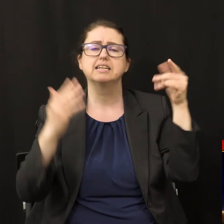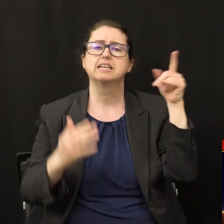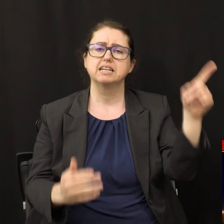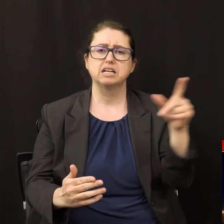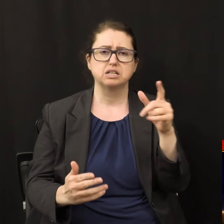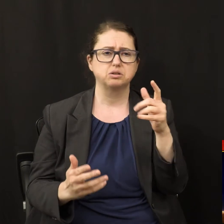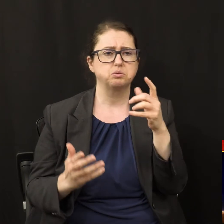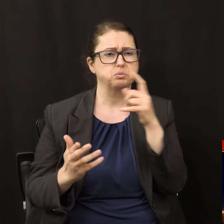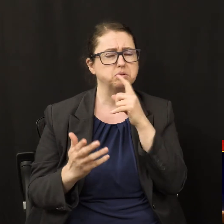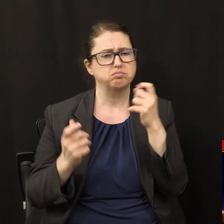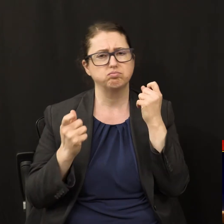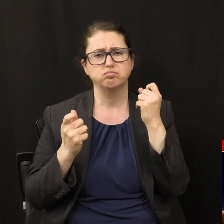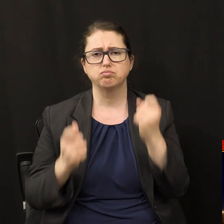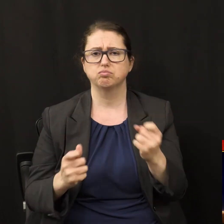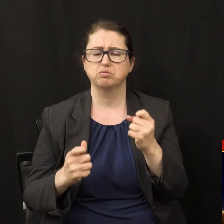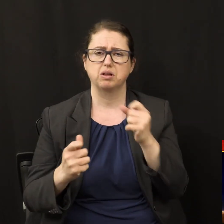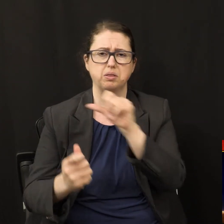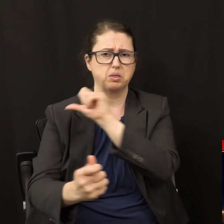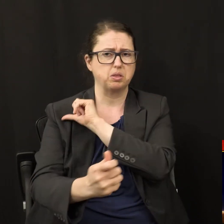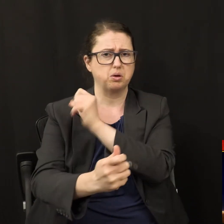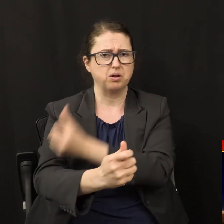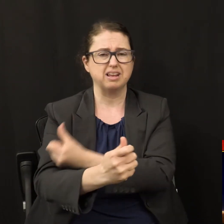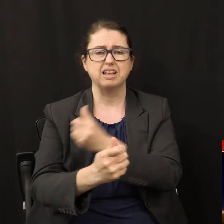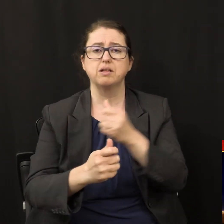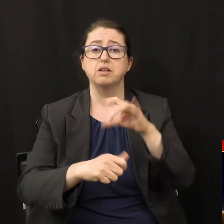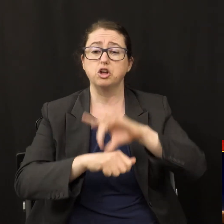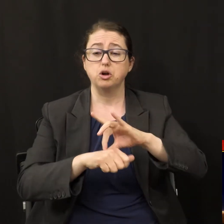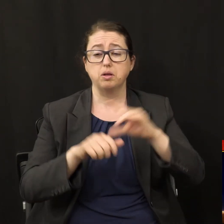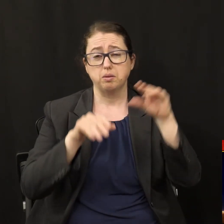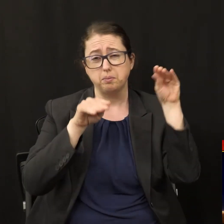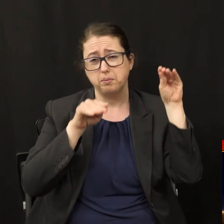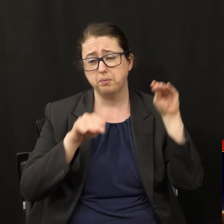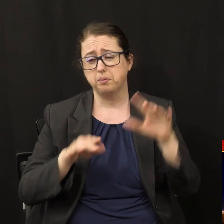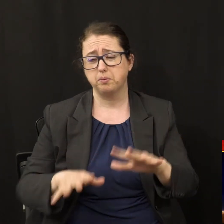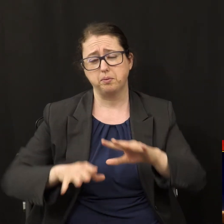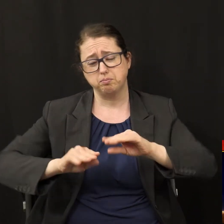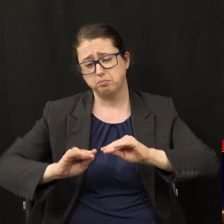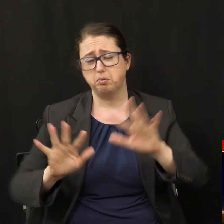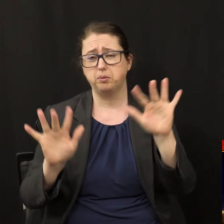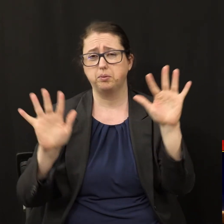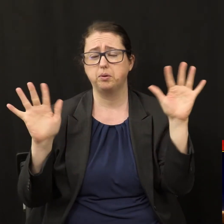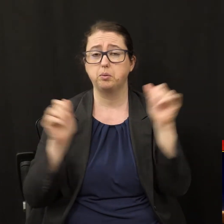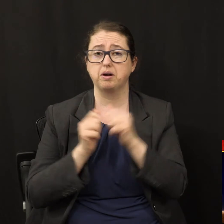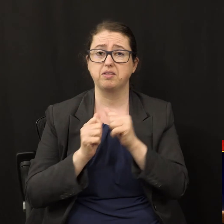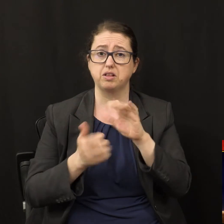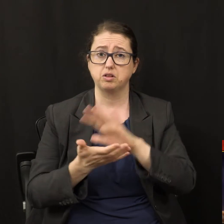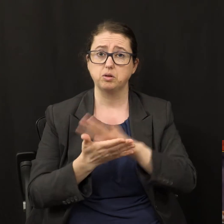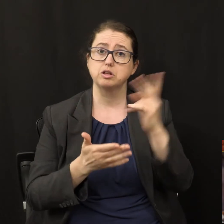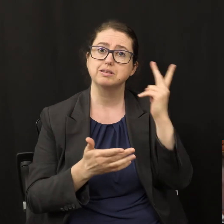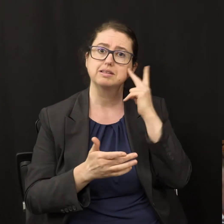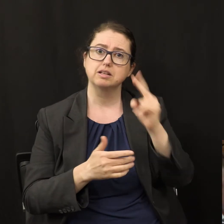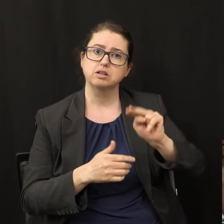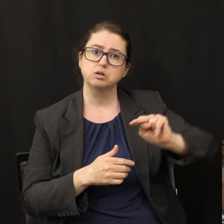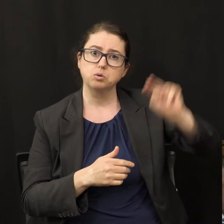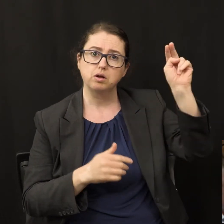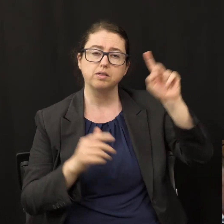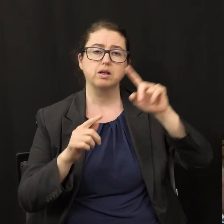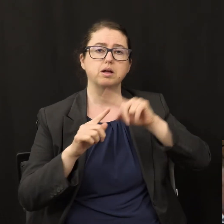authority, and the earth was illuminated with his glory. So, notice, he comes from the north, but he arrives by way of the